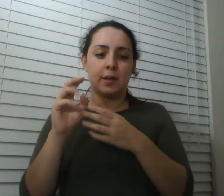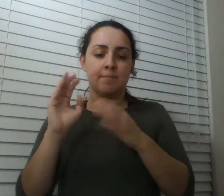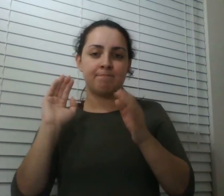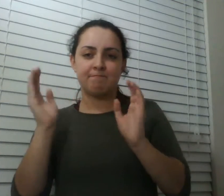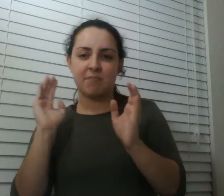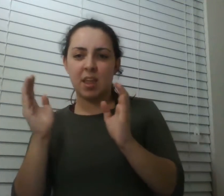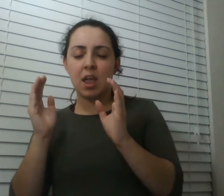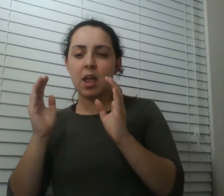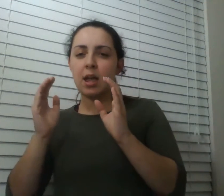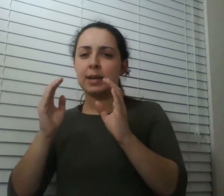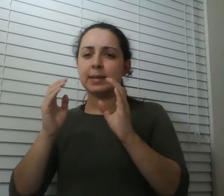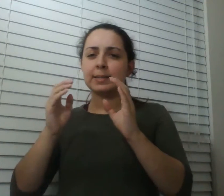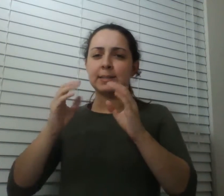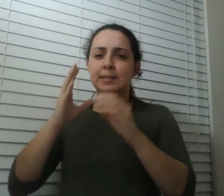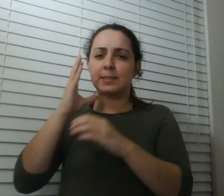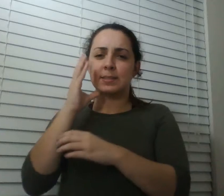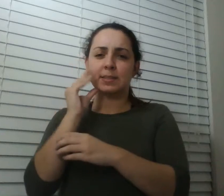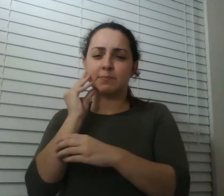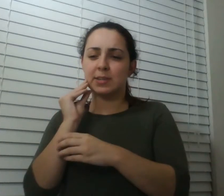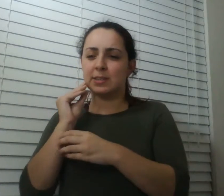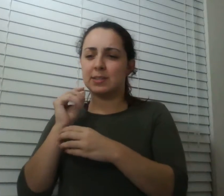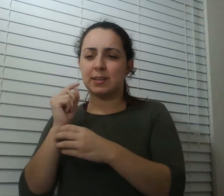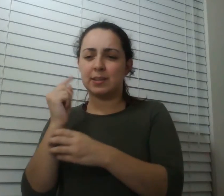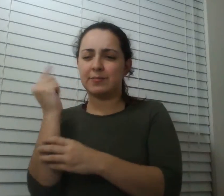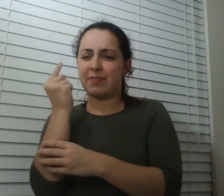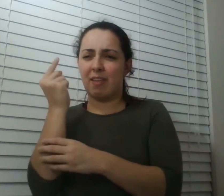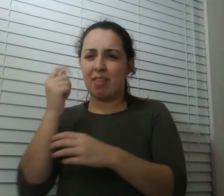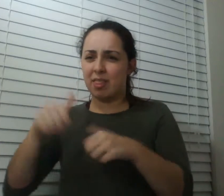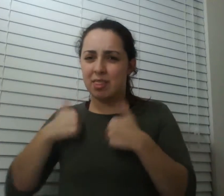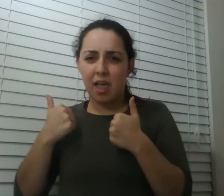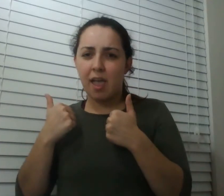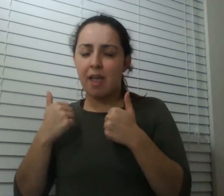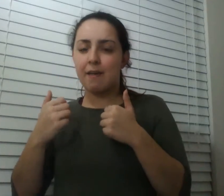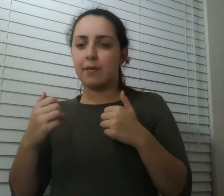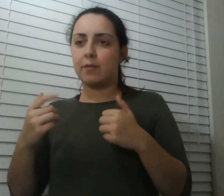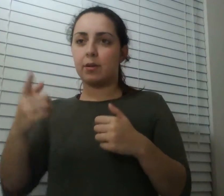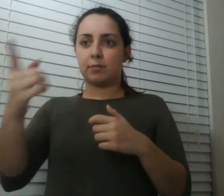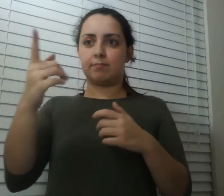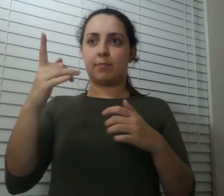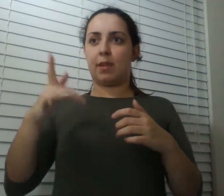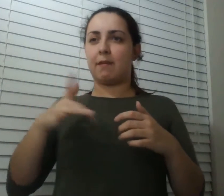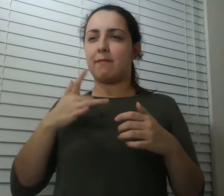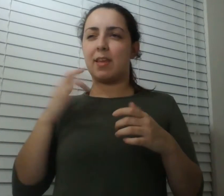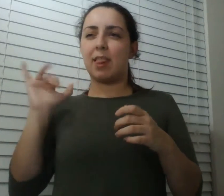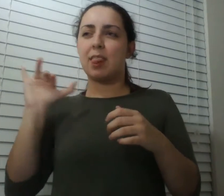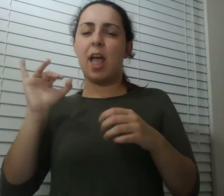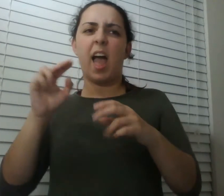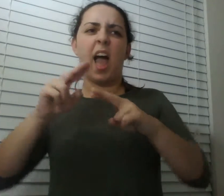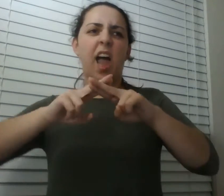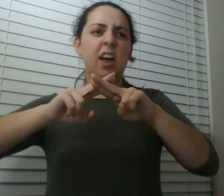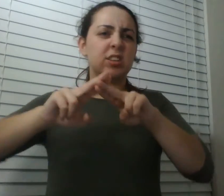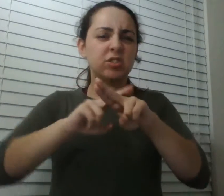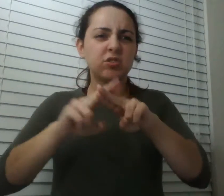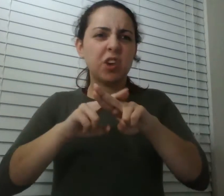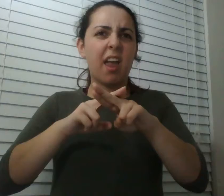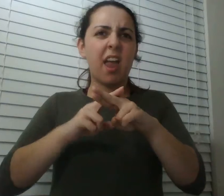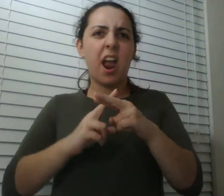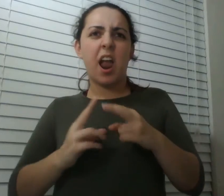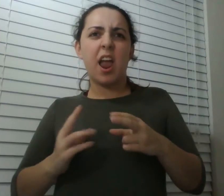freight train bearing down on my vagina from inside my body and that i could